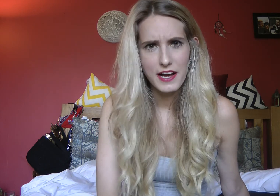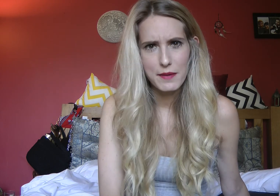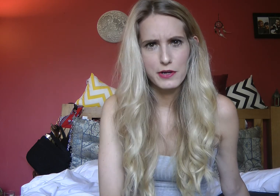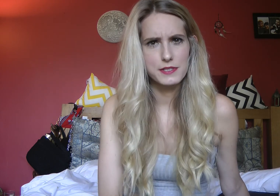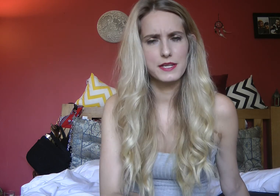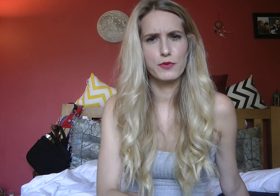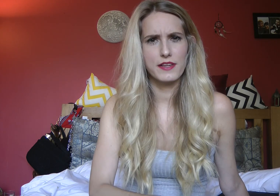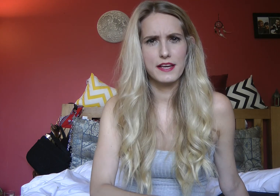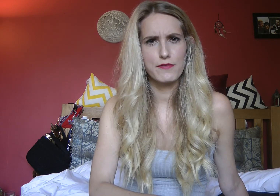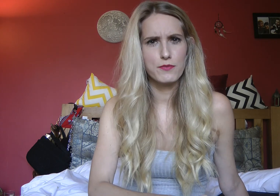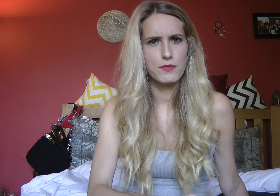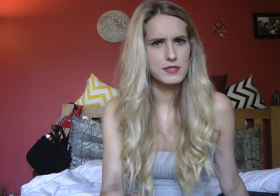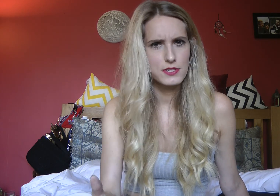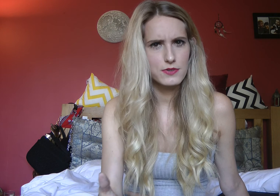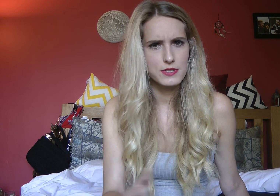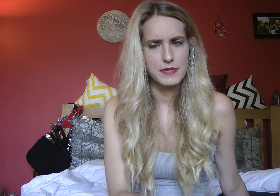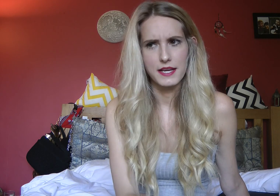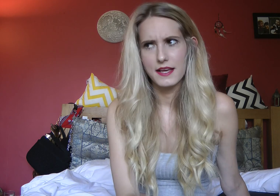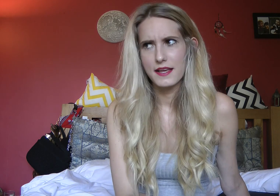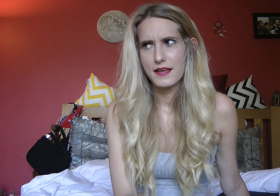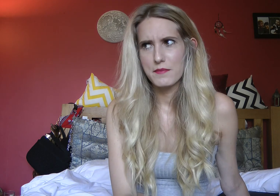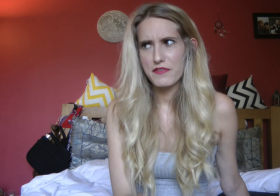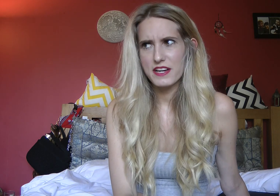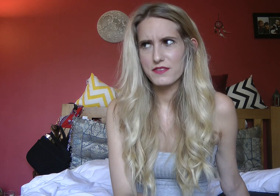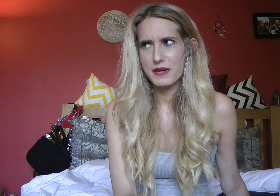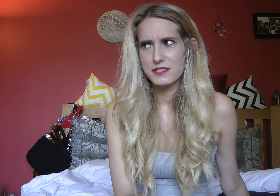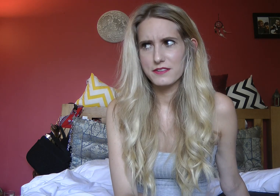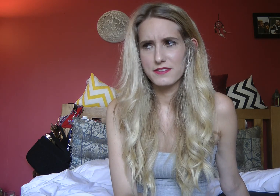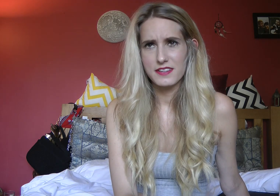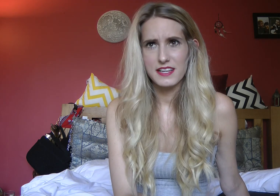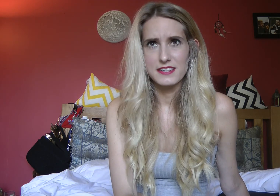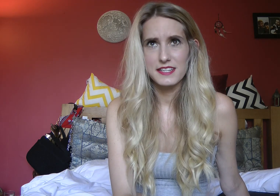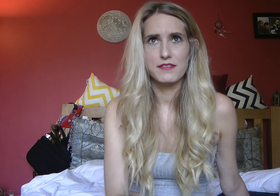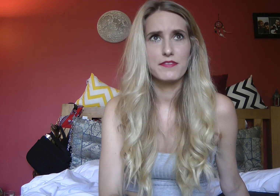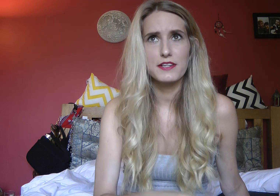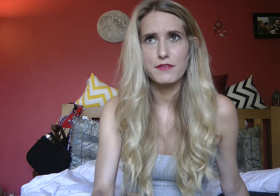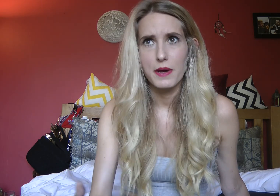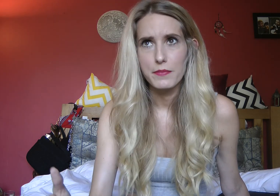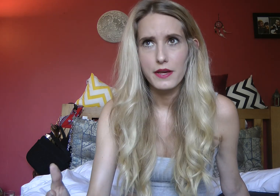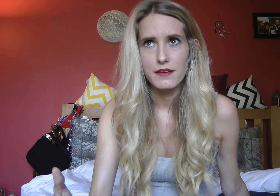I am I always think would they even want to talk to me but the fact of the matter is even if they don't remember you